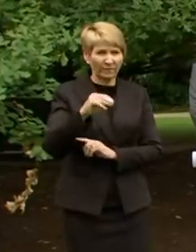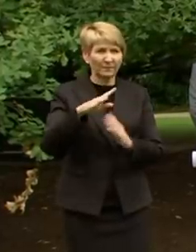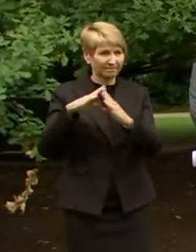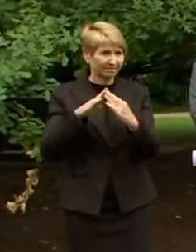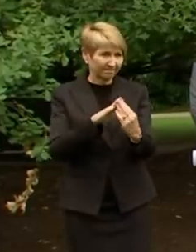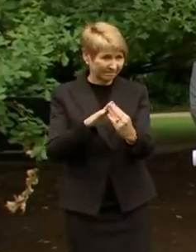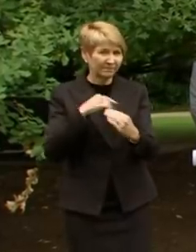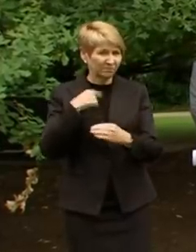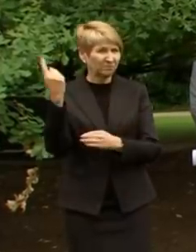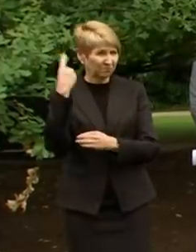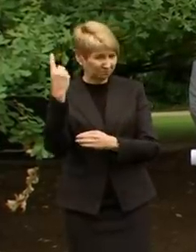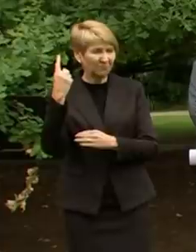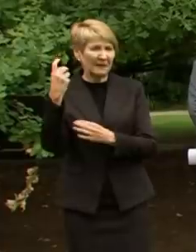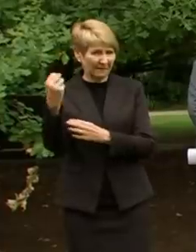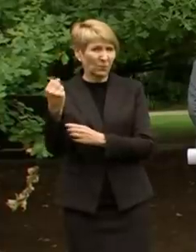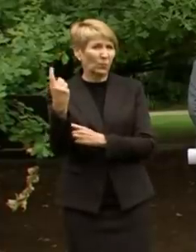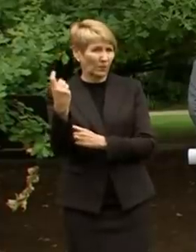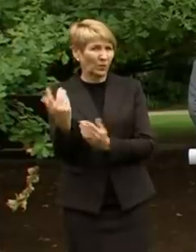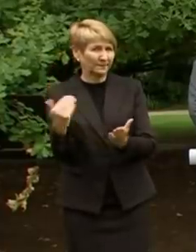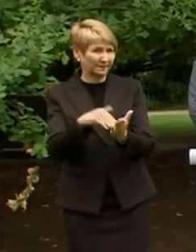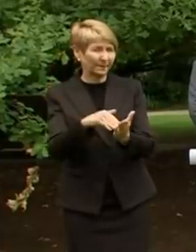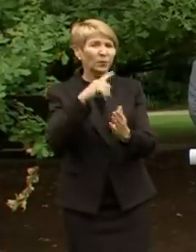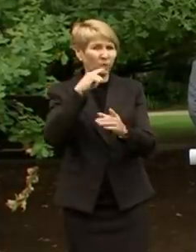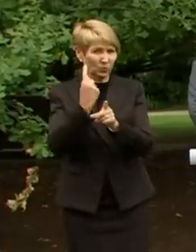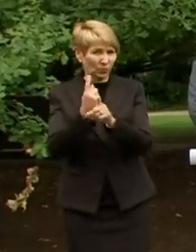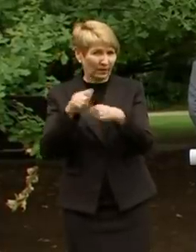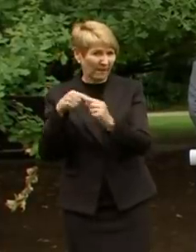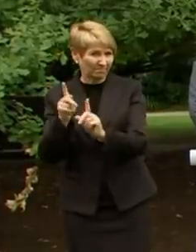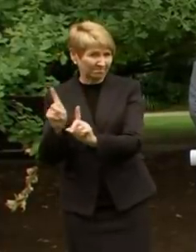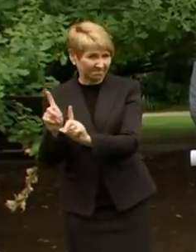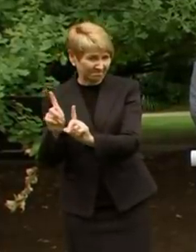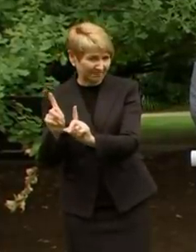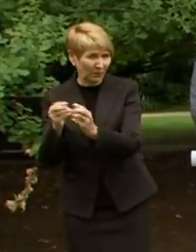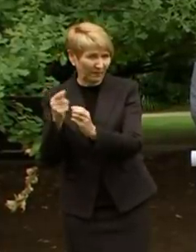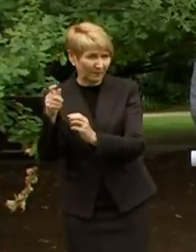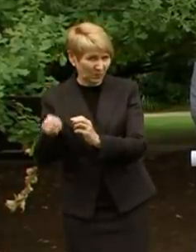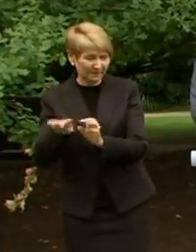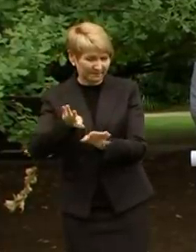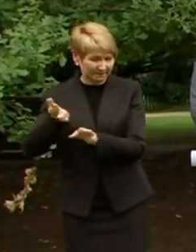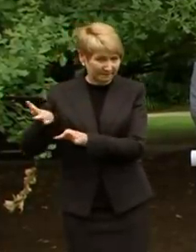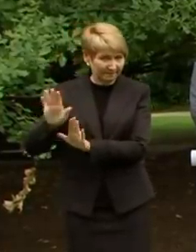to the department in the last 24 hours. We'll go into the details of that, such as they are soon.